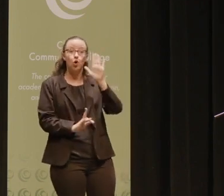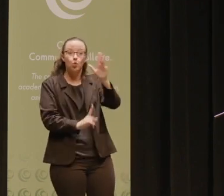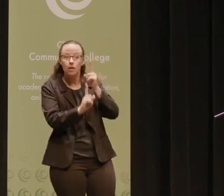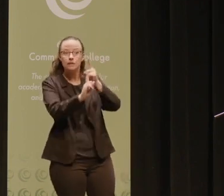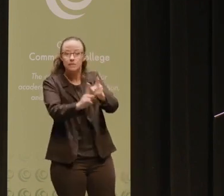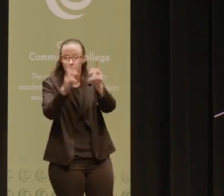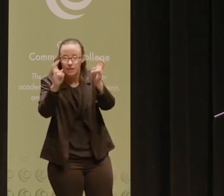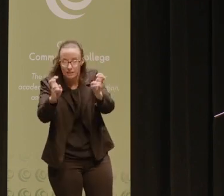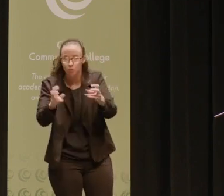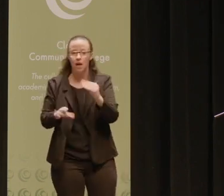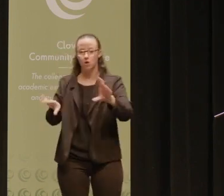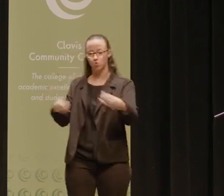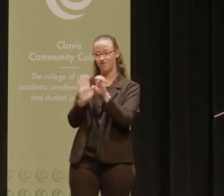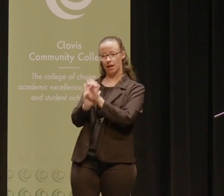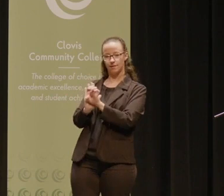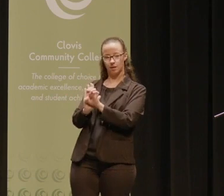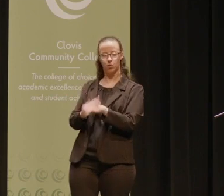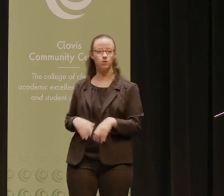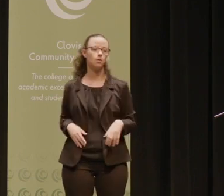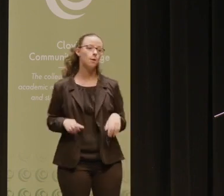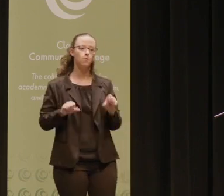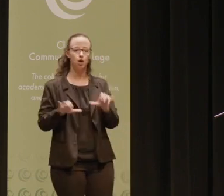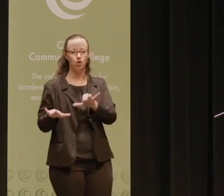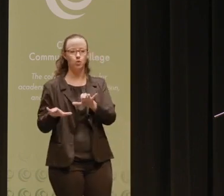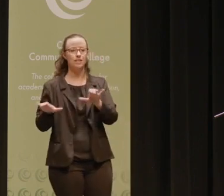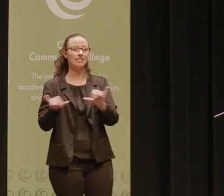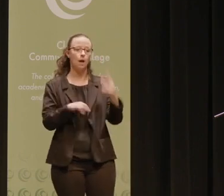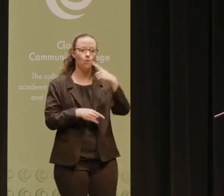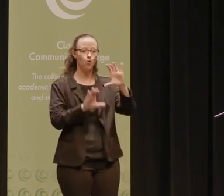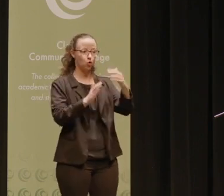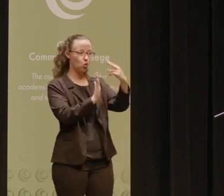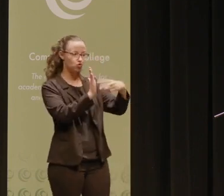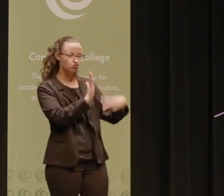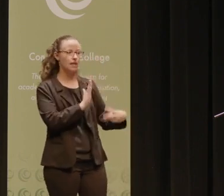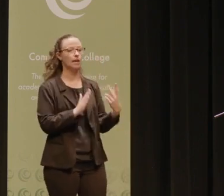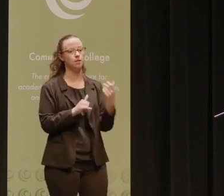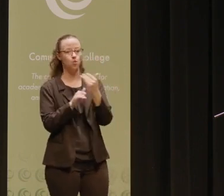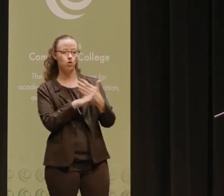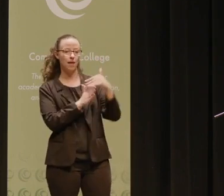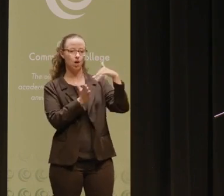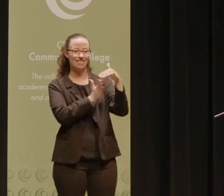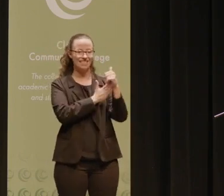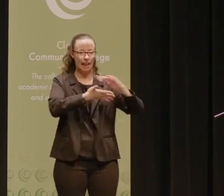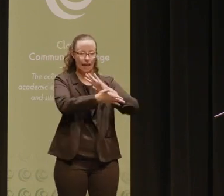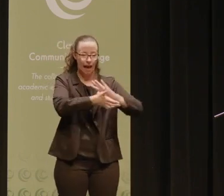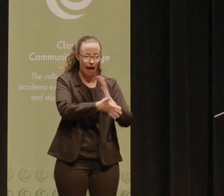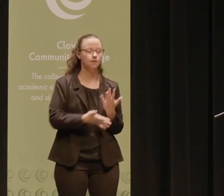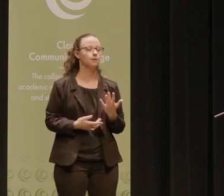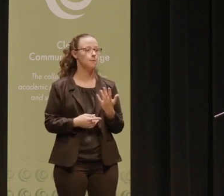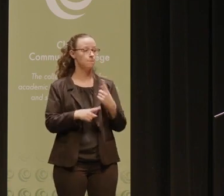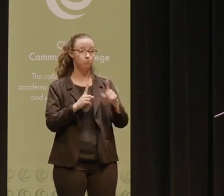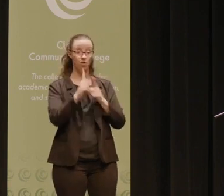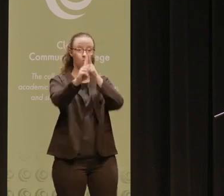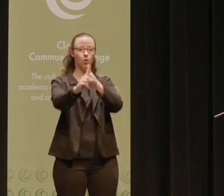and provide them examples. You can do the same things for course readings and prepare and study guides for the course. The key point here